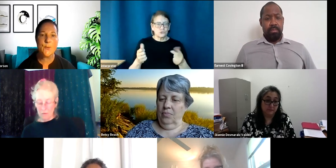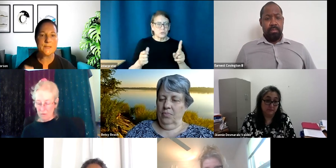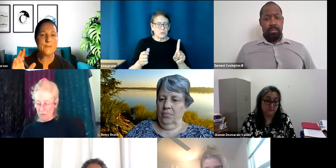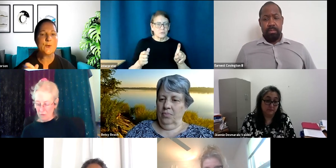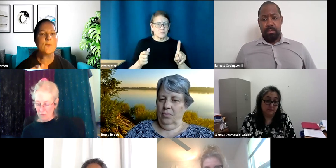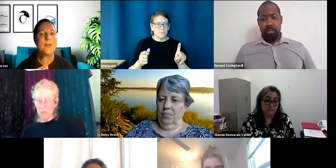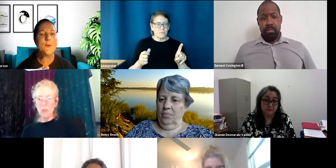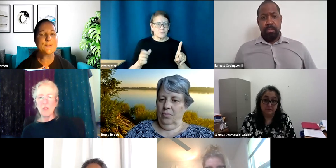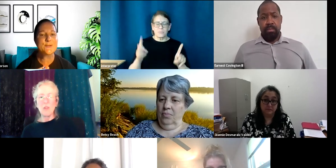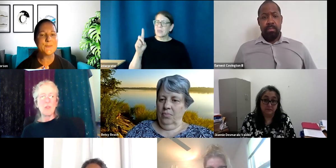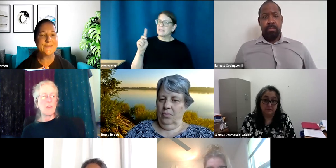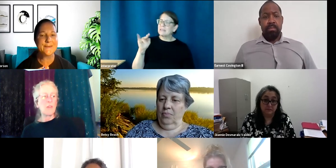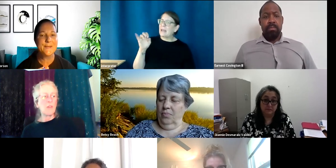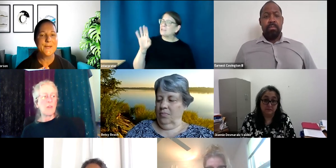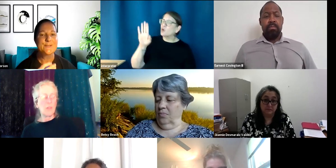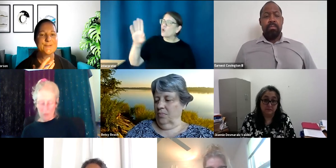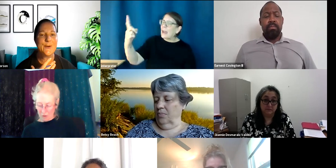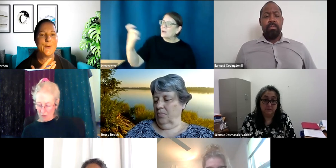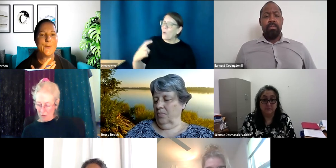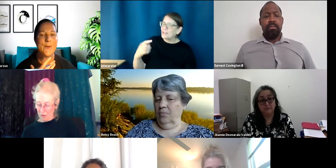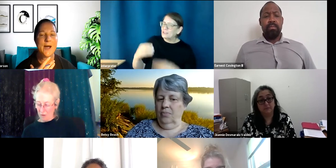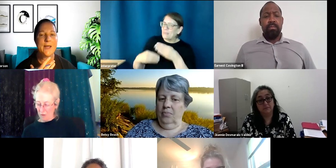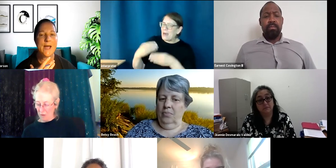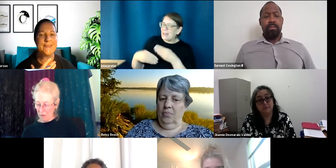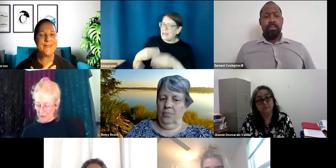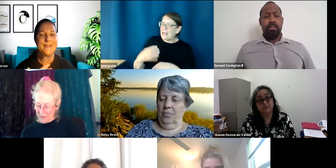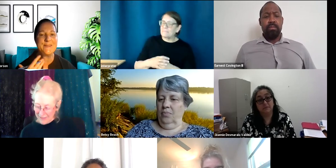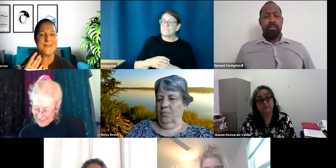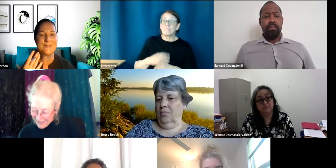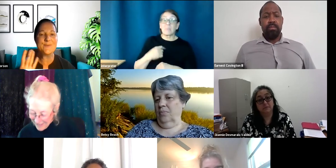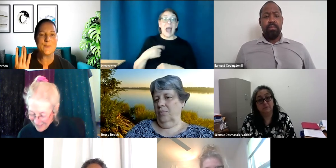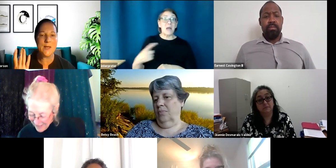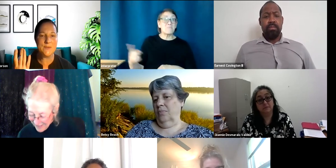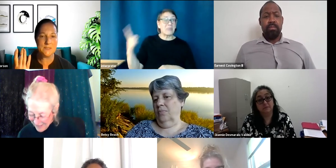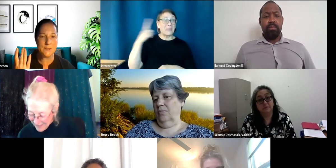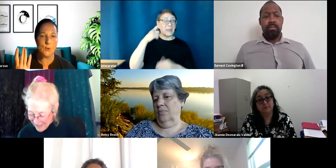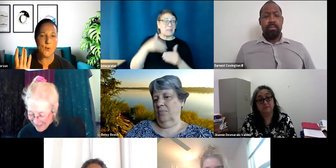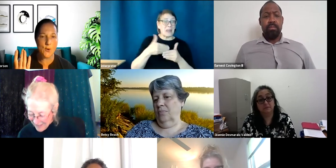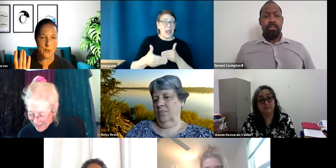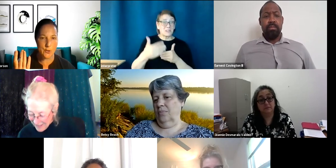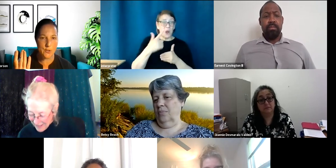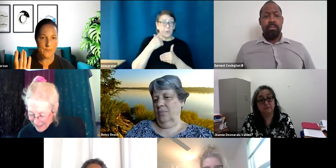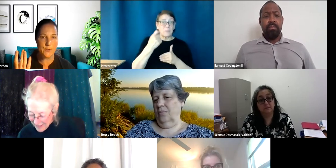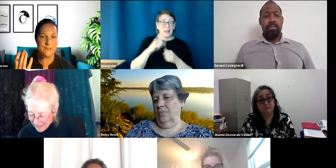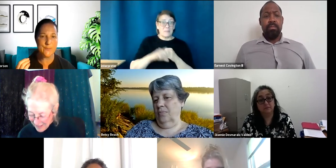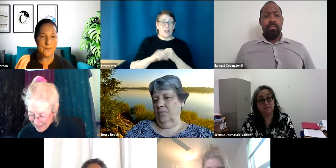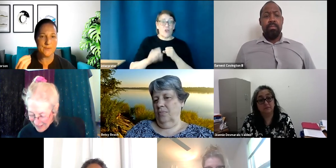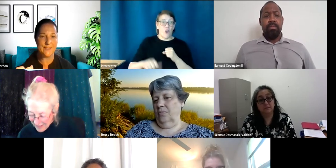So great question, Bethany. So I, I thinking the next one might be a little longer because it will be a